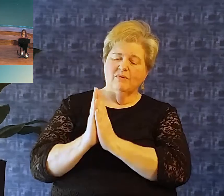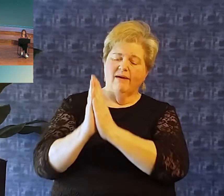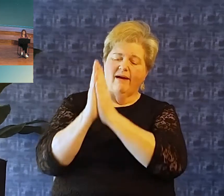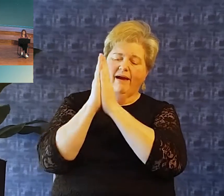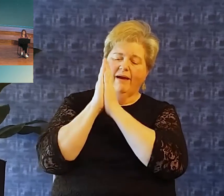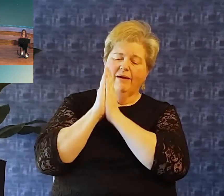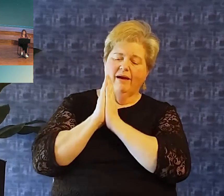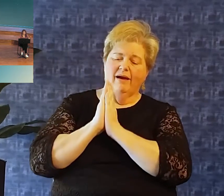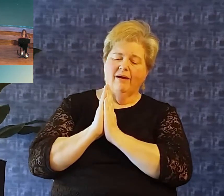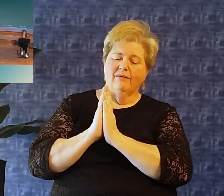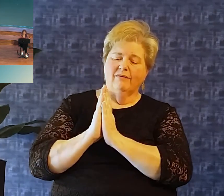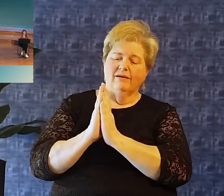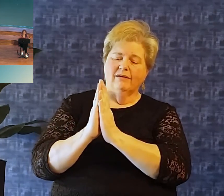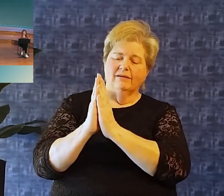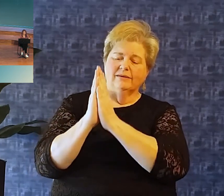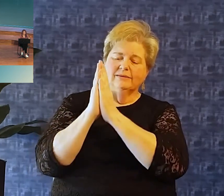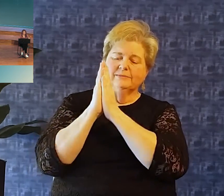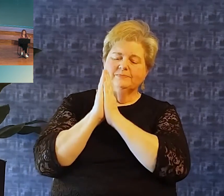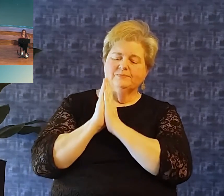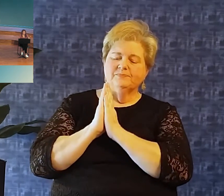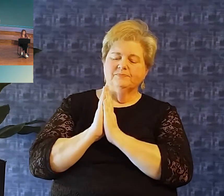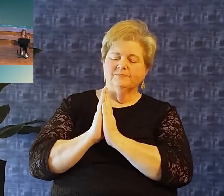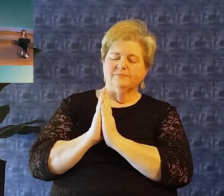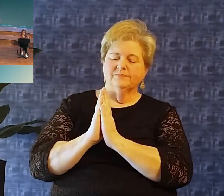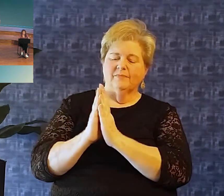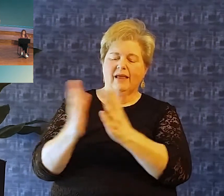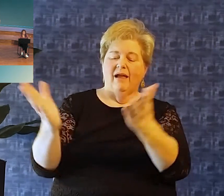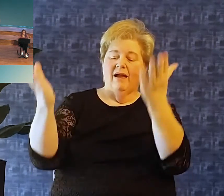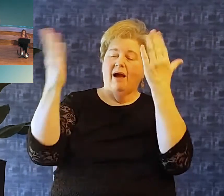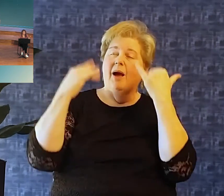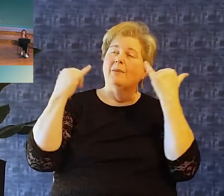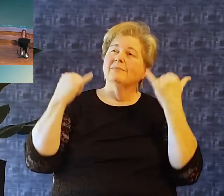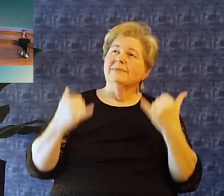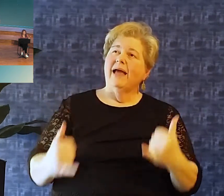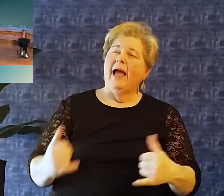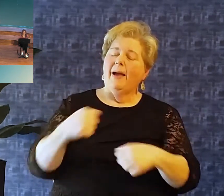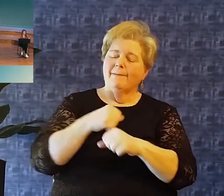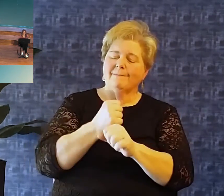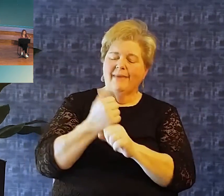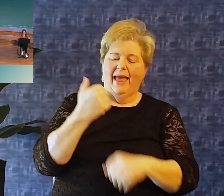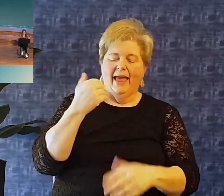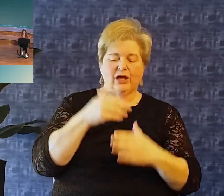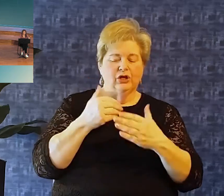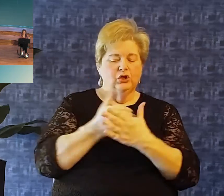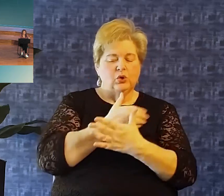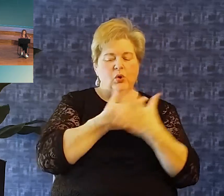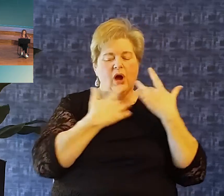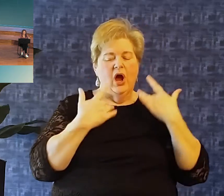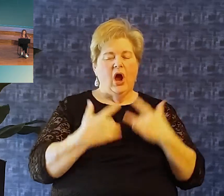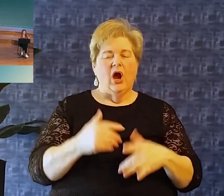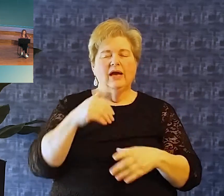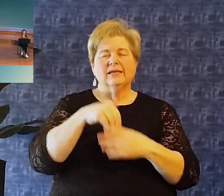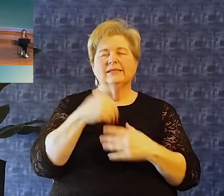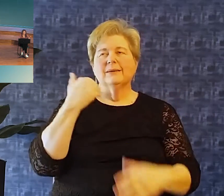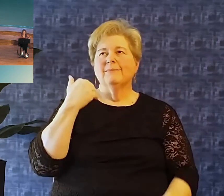Come now and within me a new heart create.